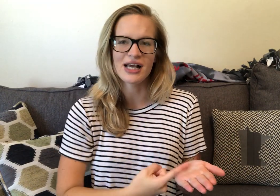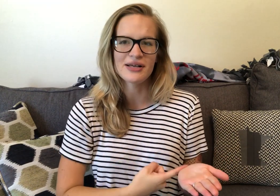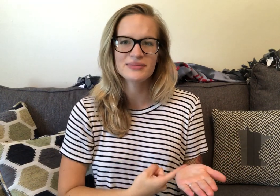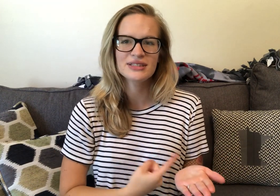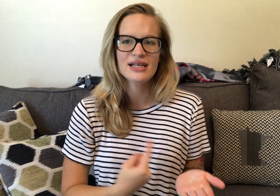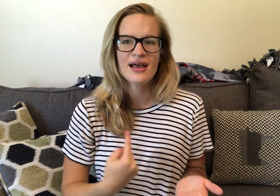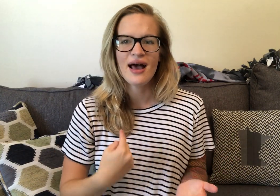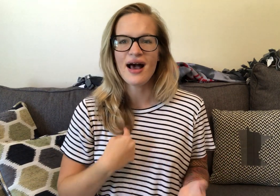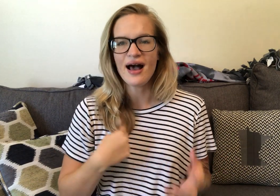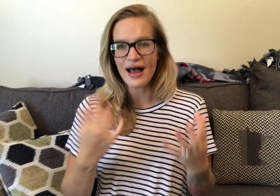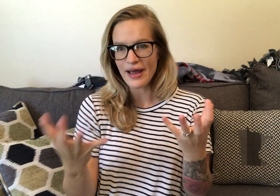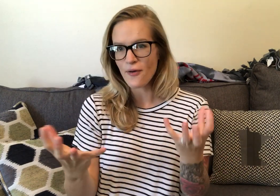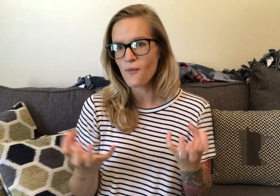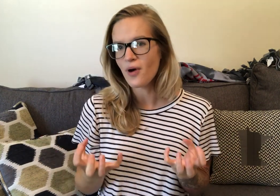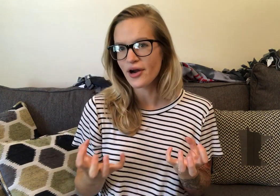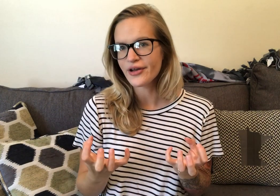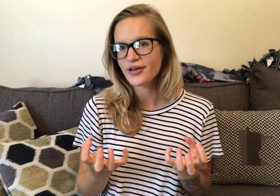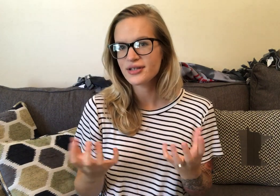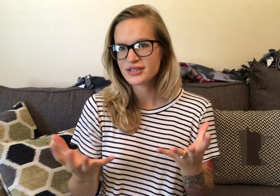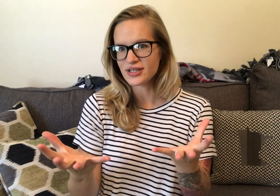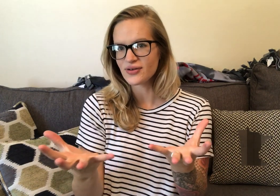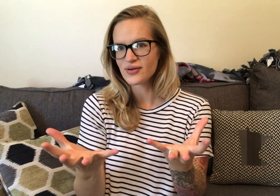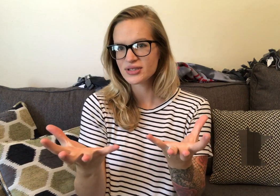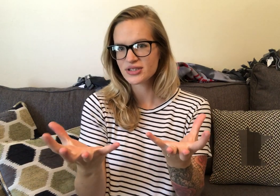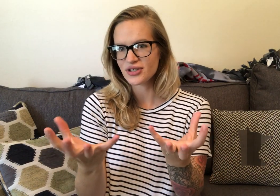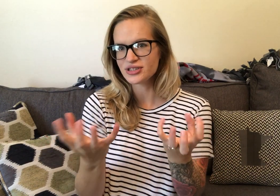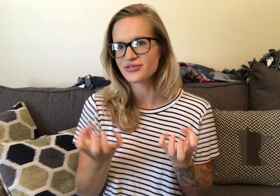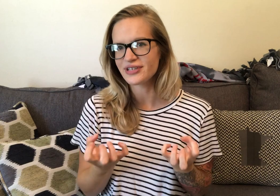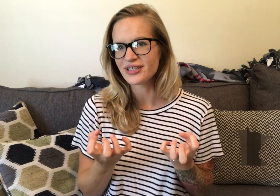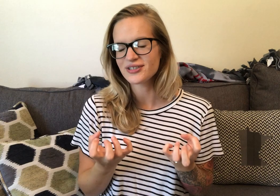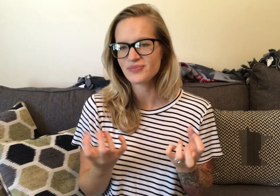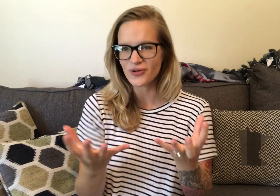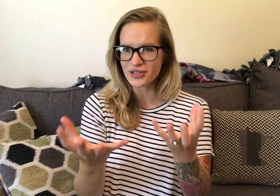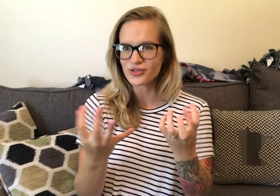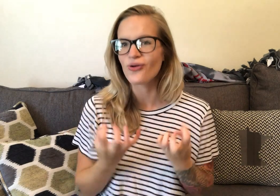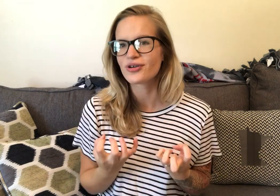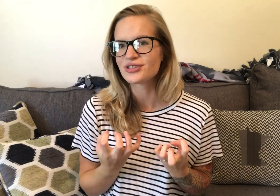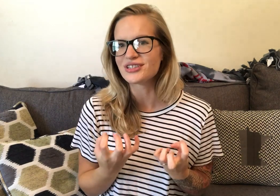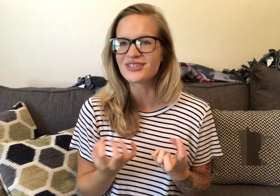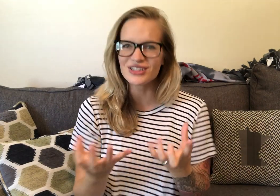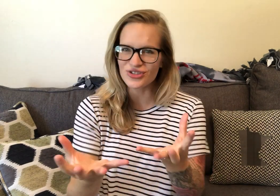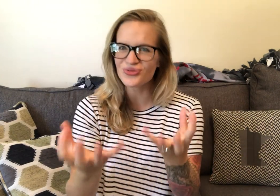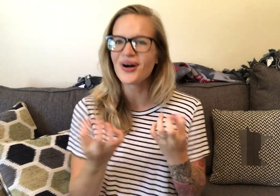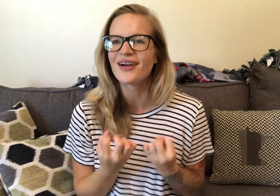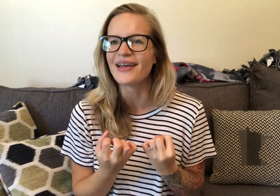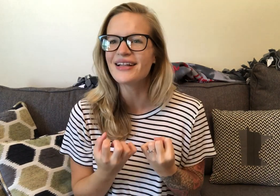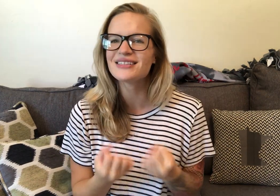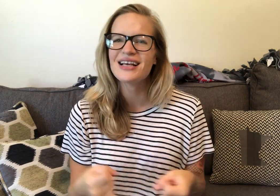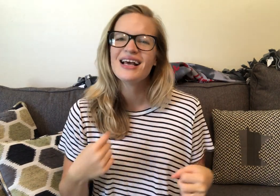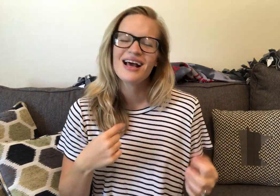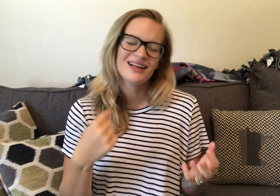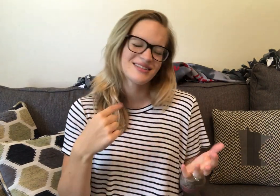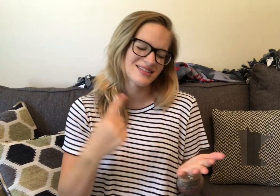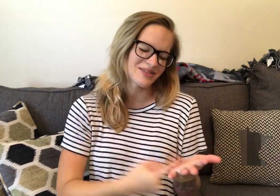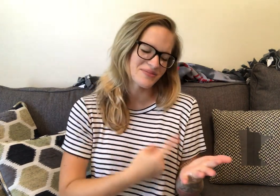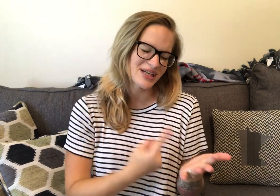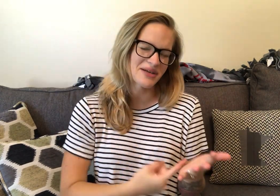Sometimes I want to, so scrunch your fingers, pull it towards you because you want it. Sometimes